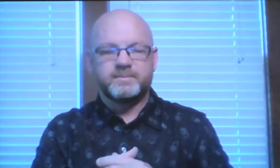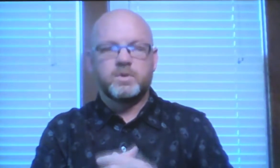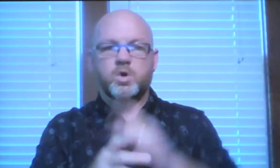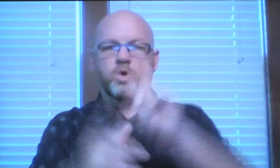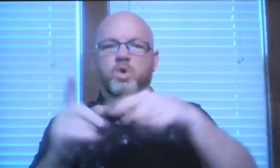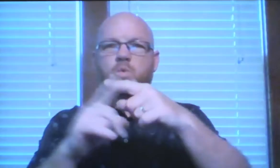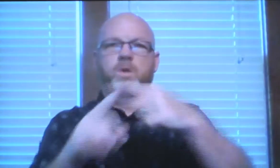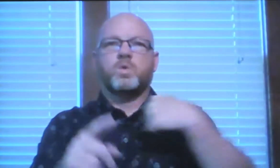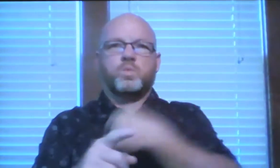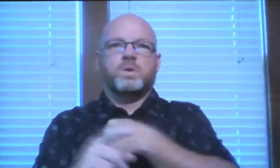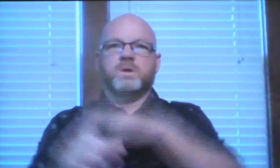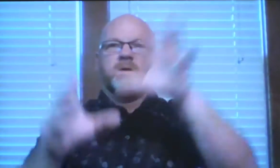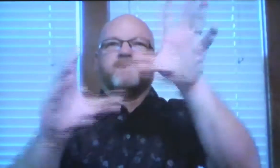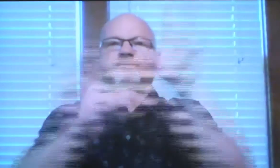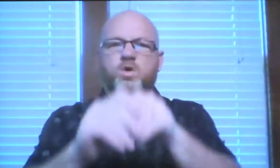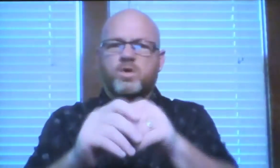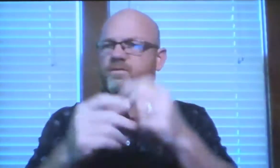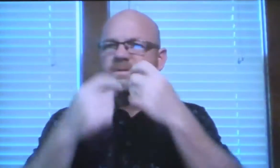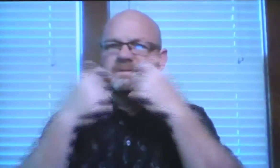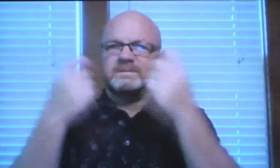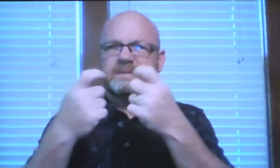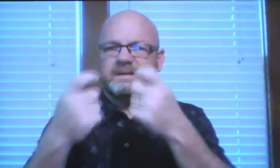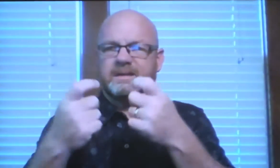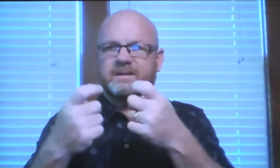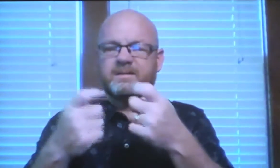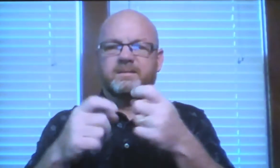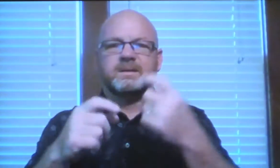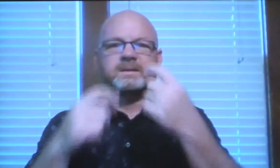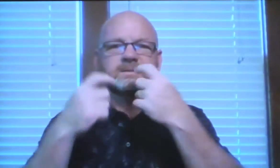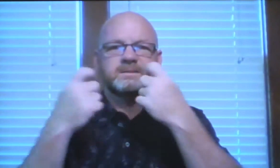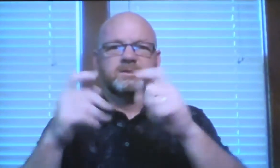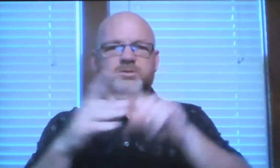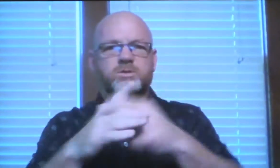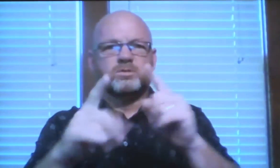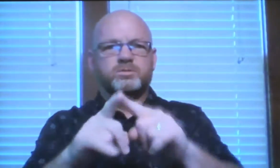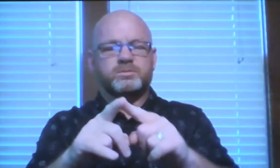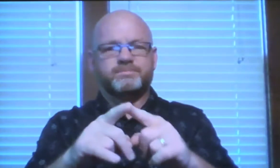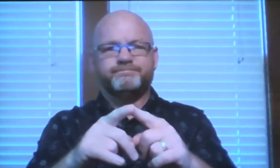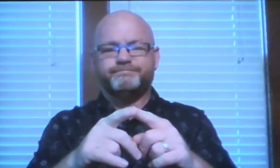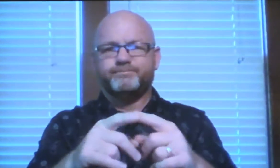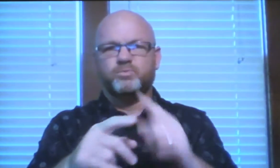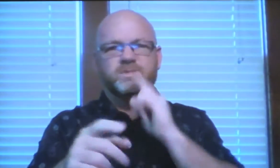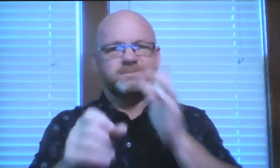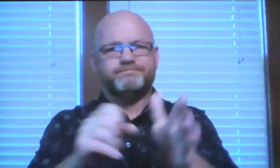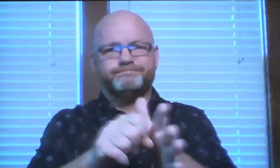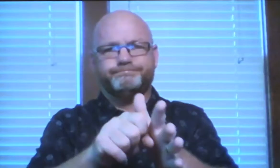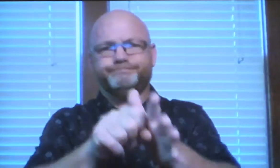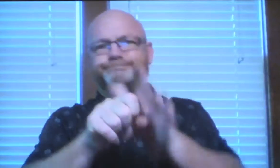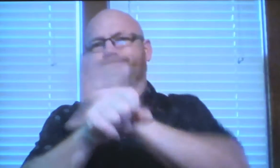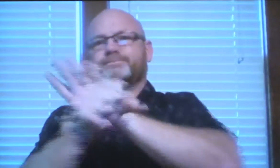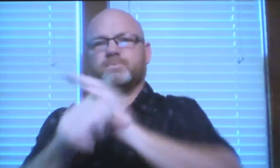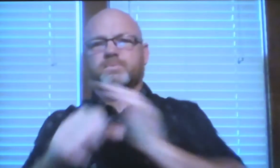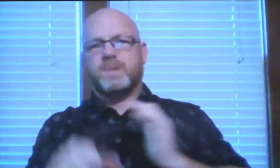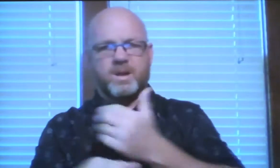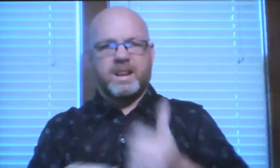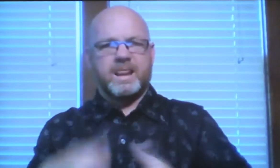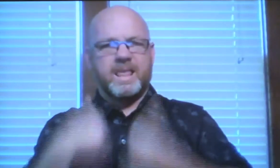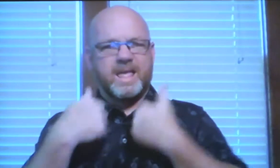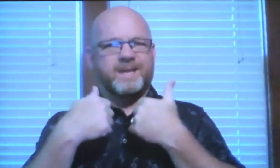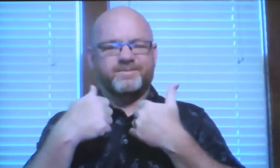when we get involved in sin sin starts to really take